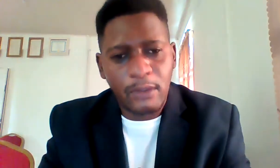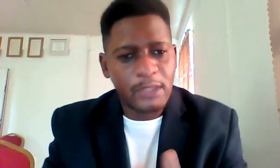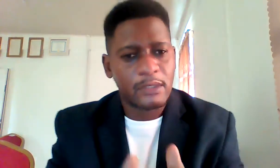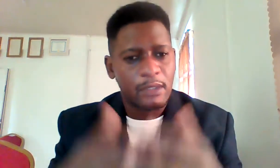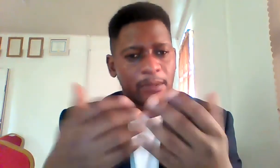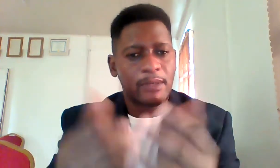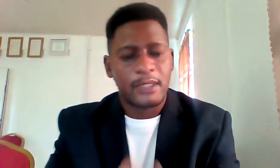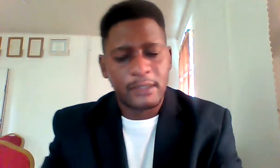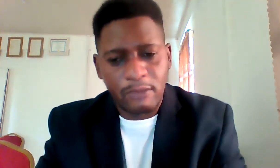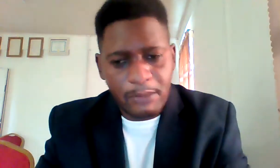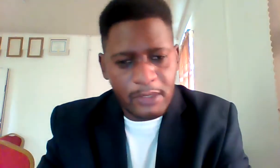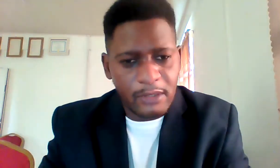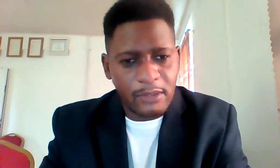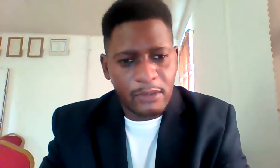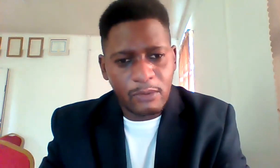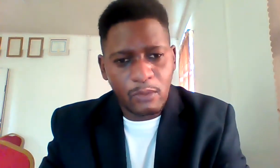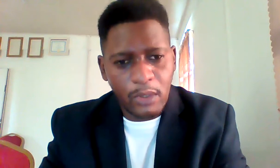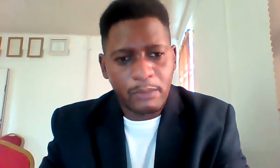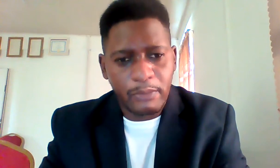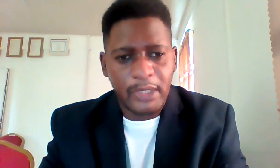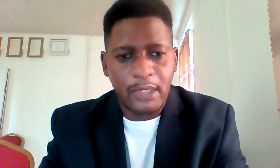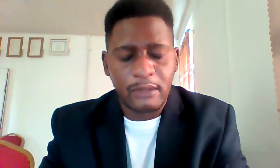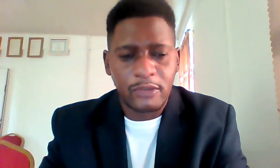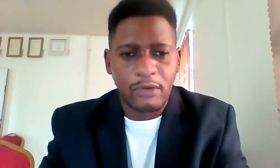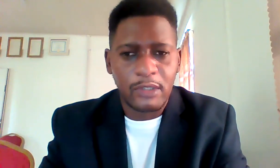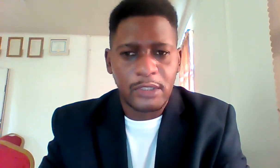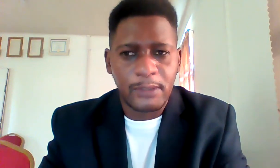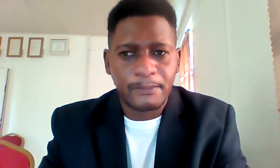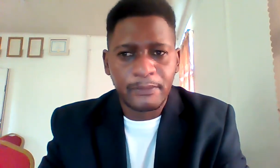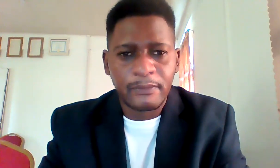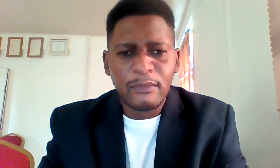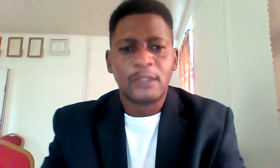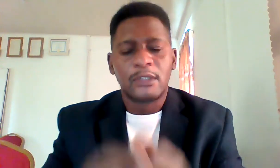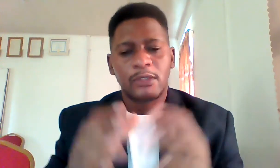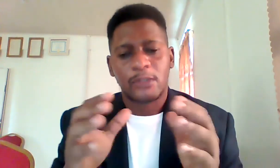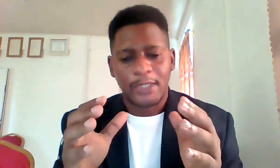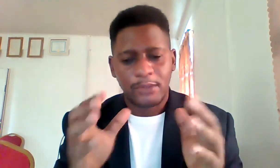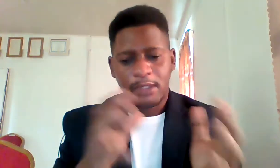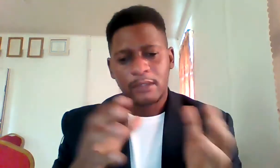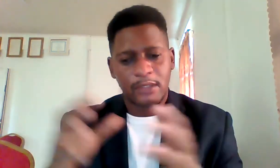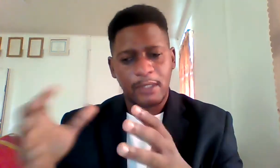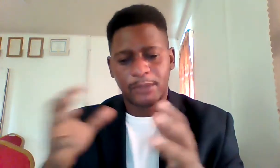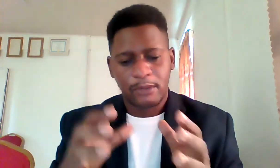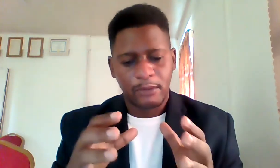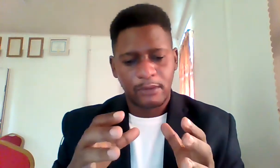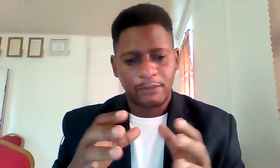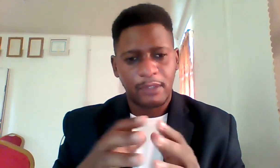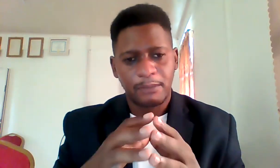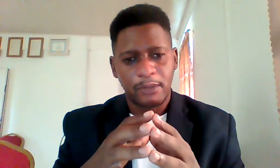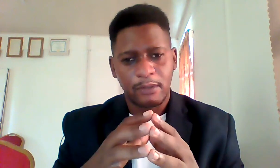what is the wbs that represents the work breakdown structure so as you take the step to develop your